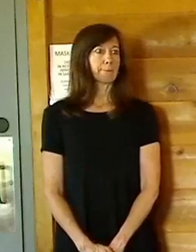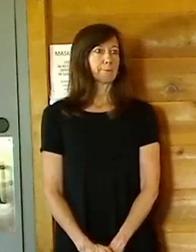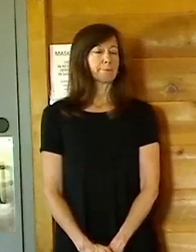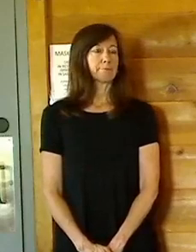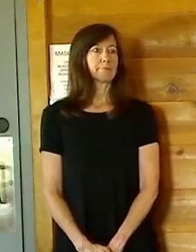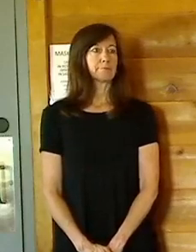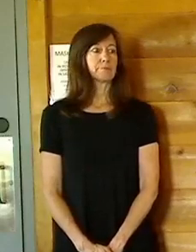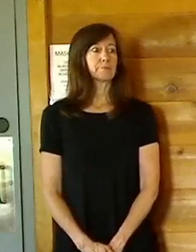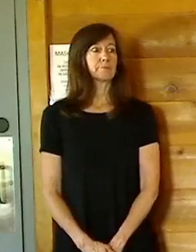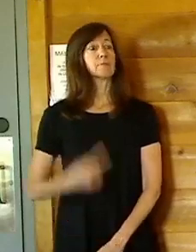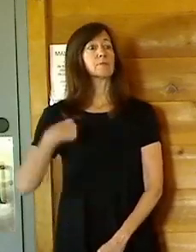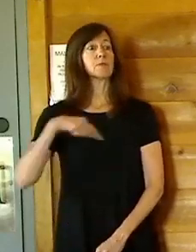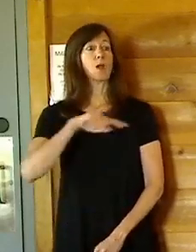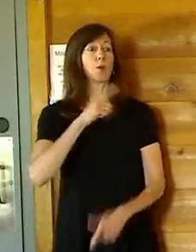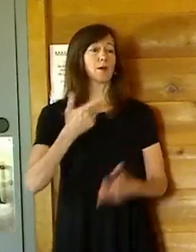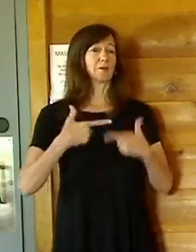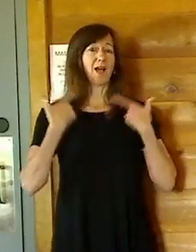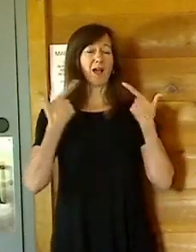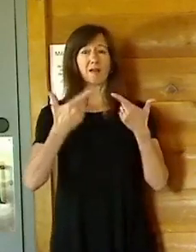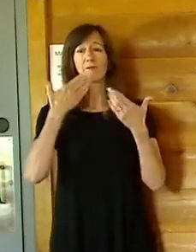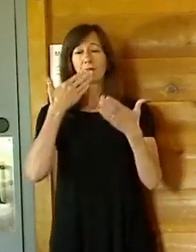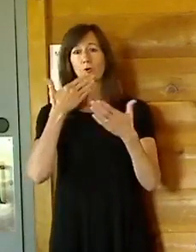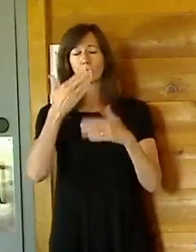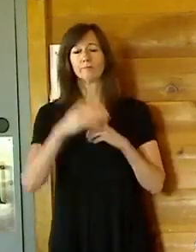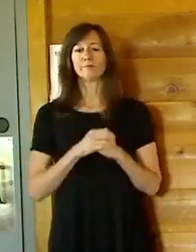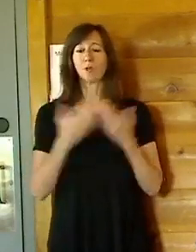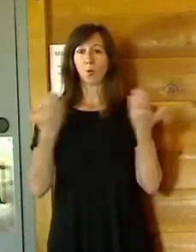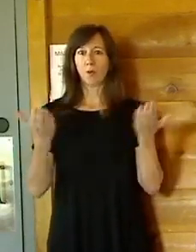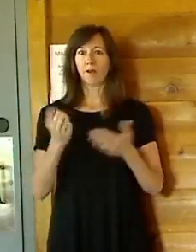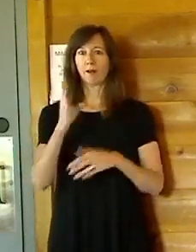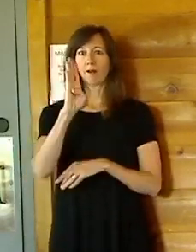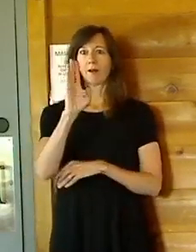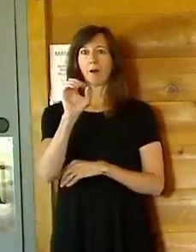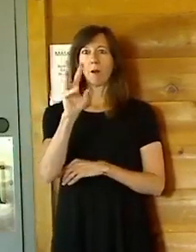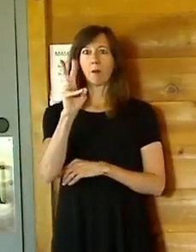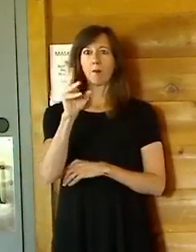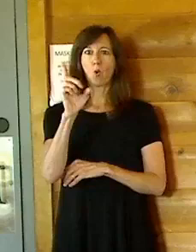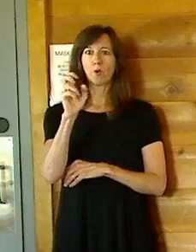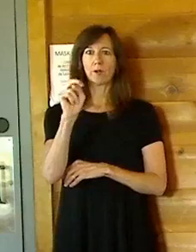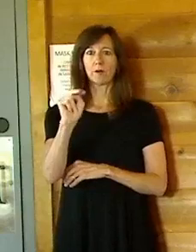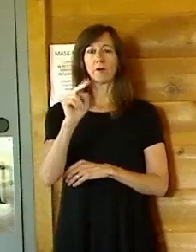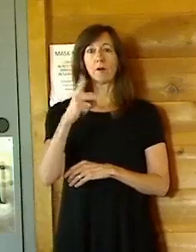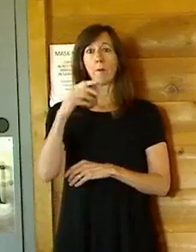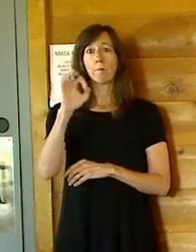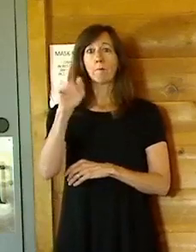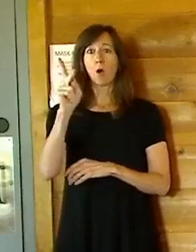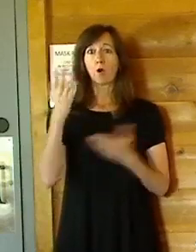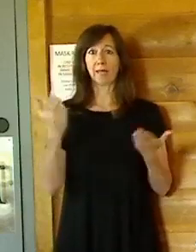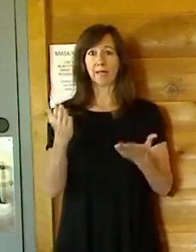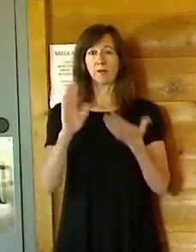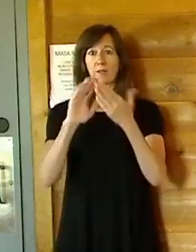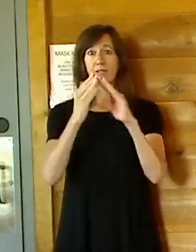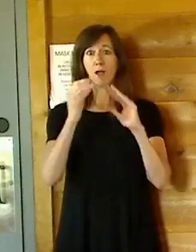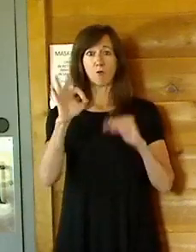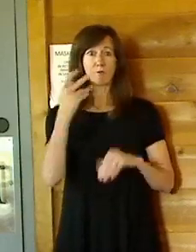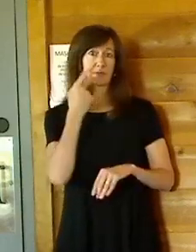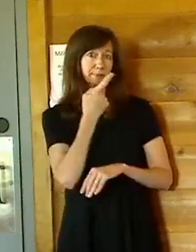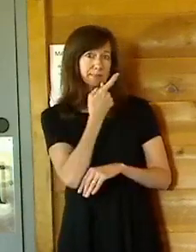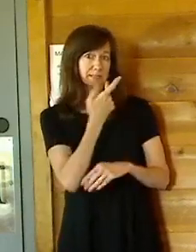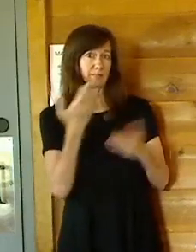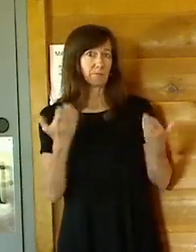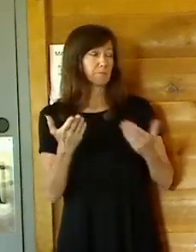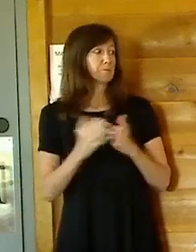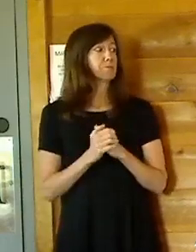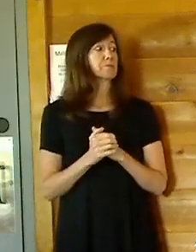We are live, thank you. We're at Bowdoin Park in the town of Poughkeepsie. There's a small